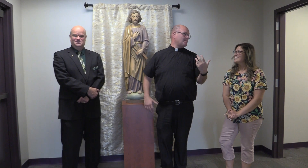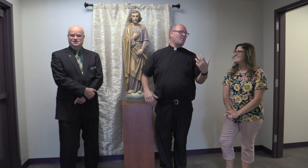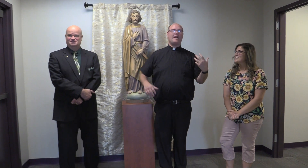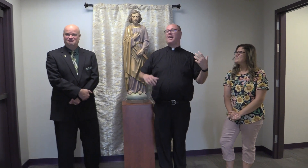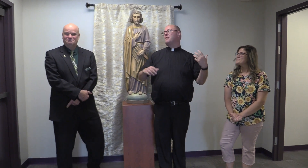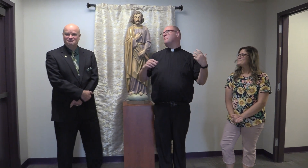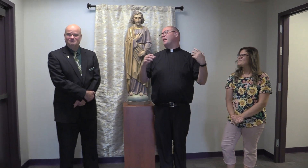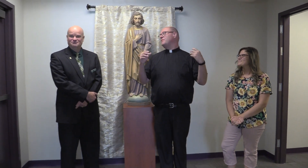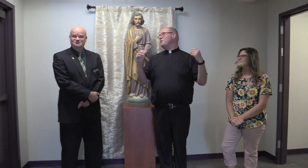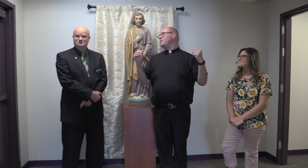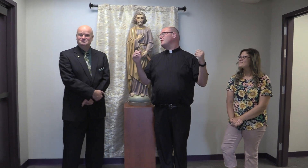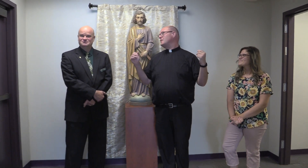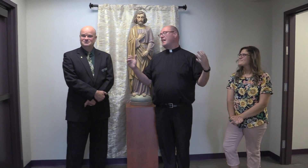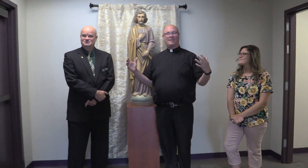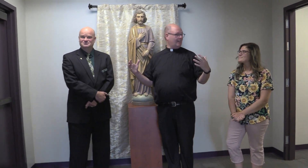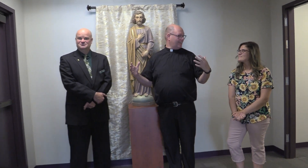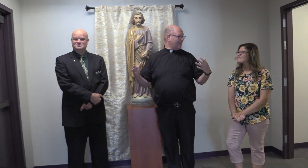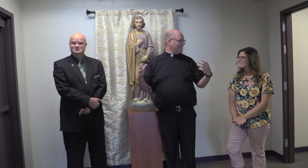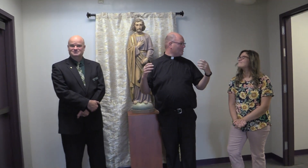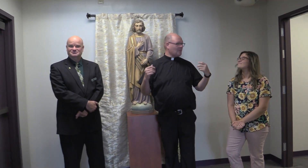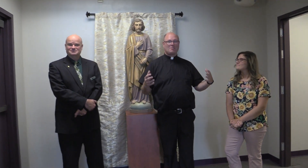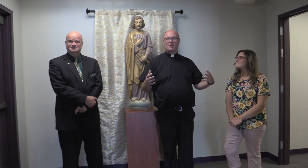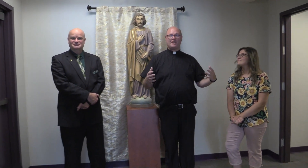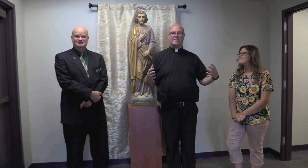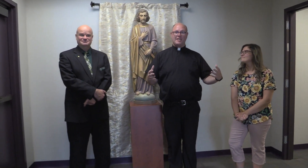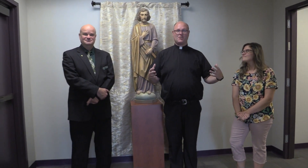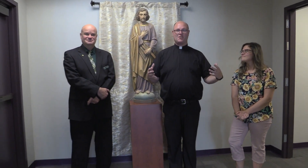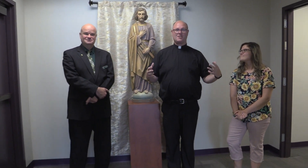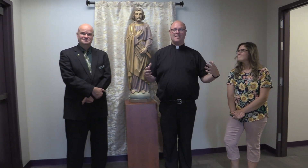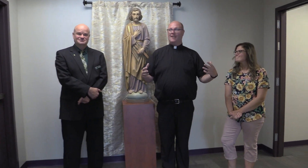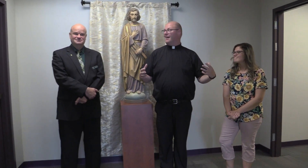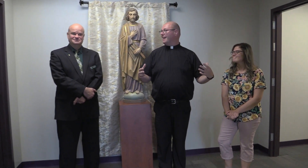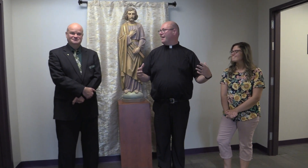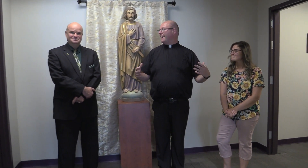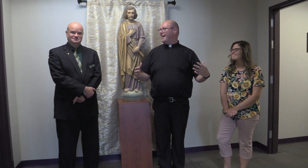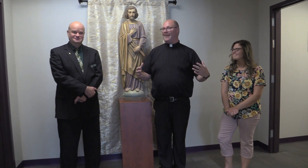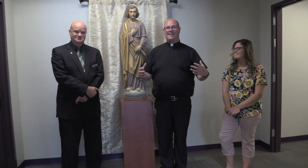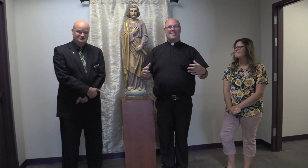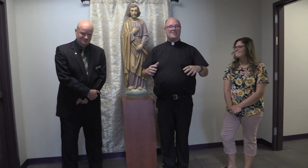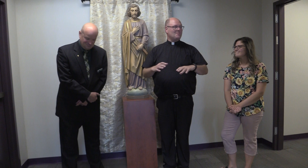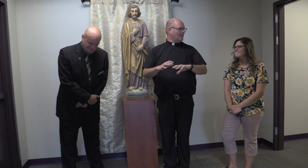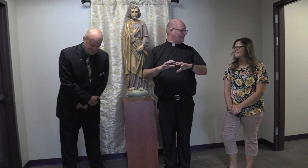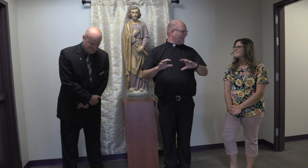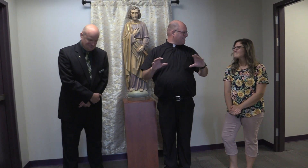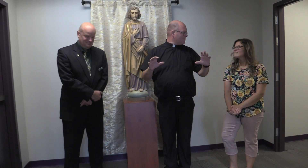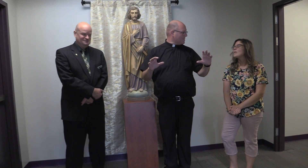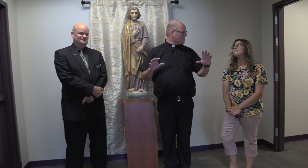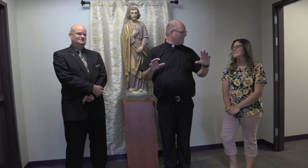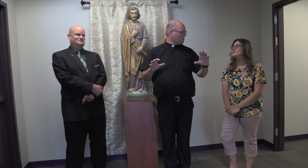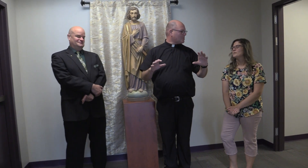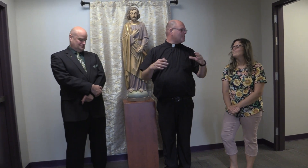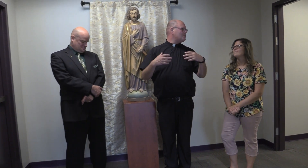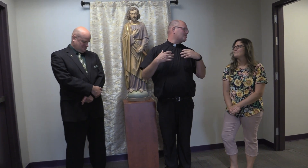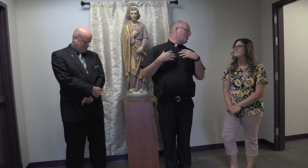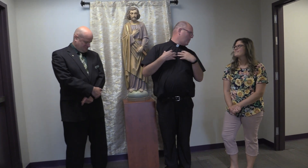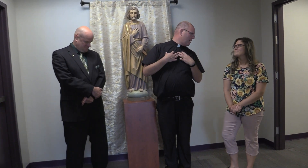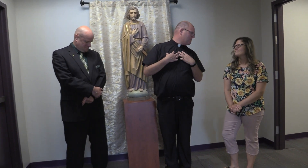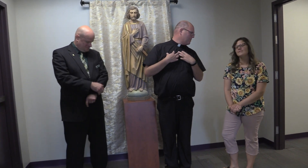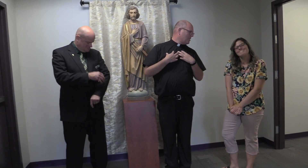to break out my vuvuzela and interrupt all the teachers and do all that type of stuff, which I do so well, you